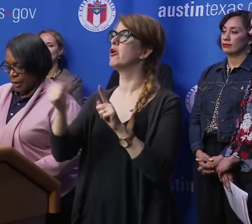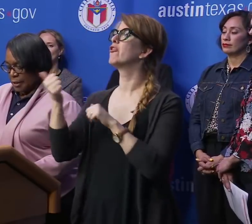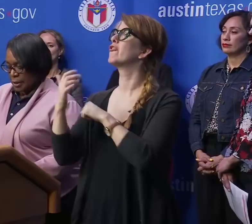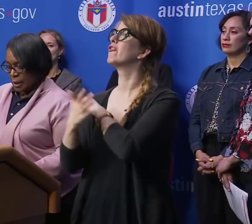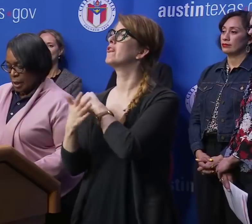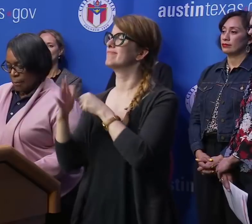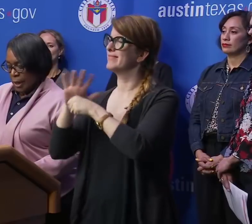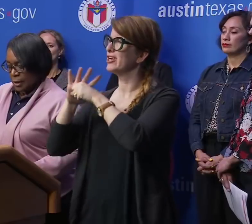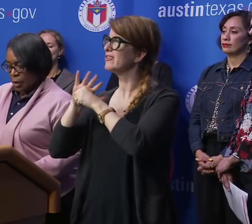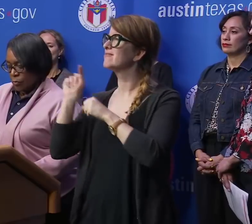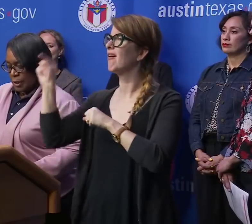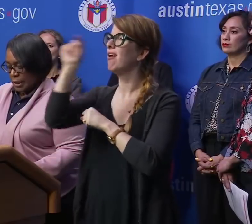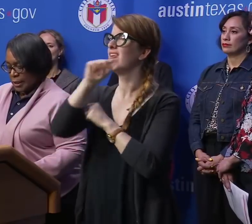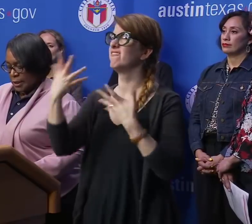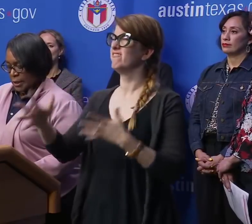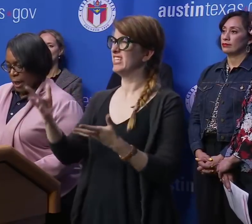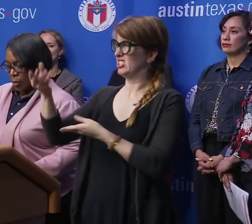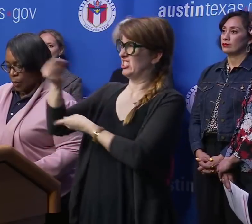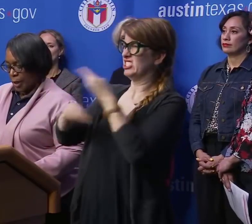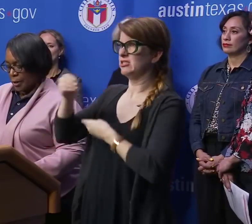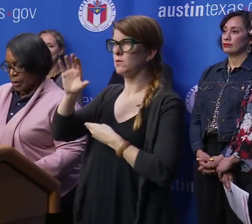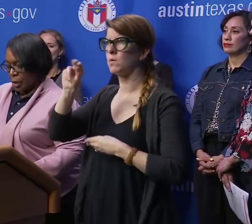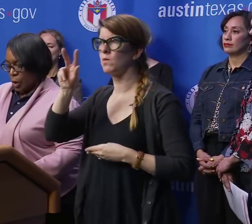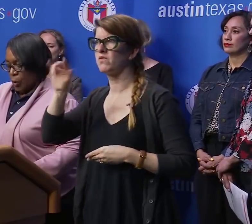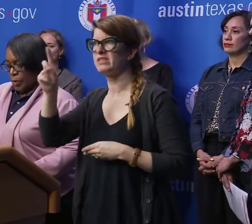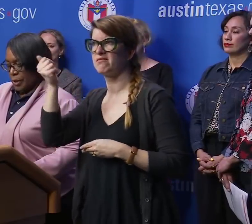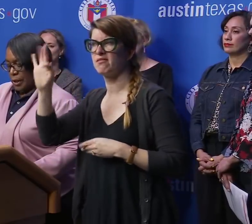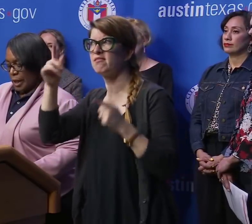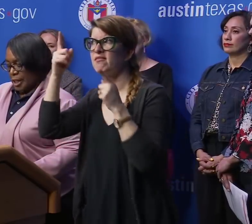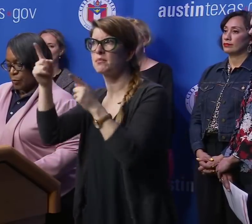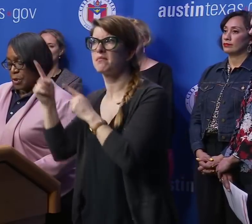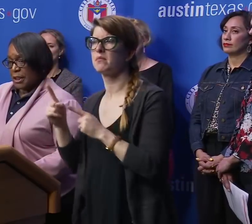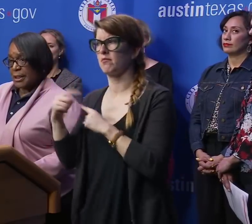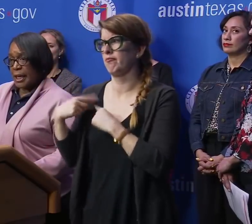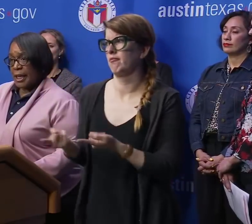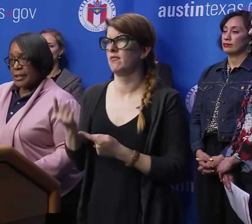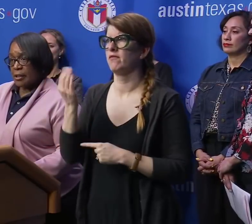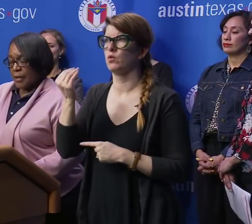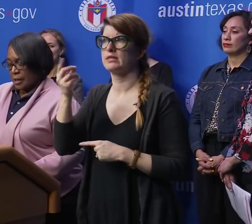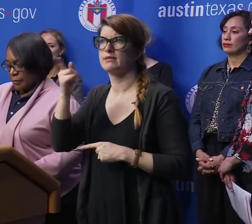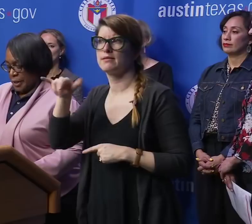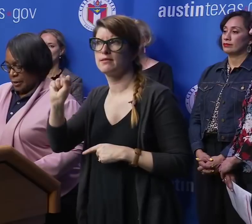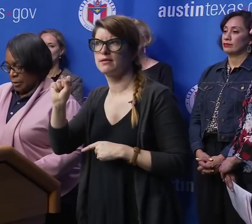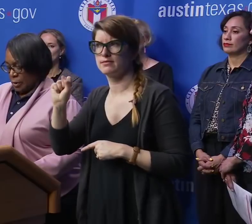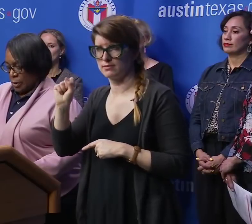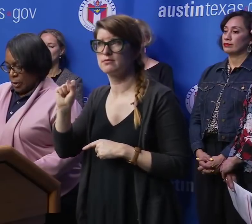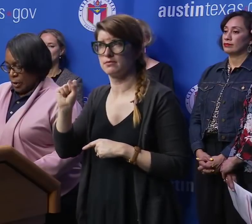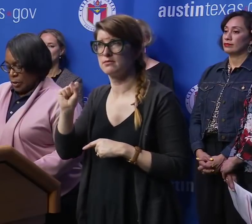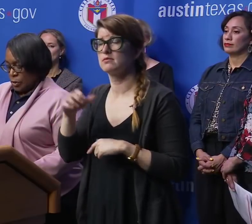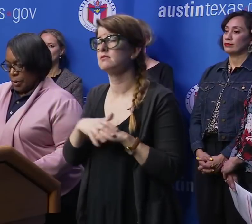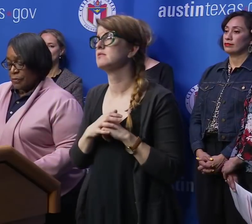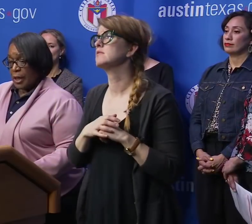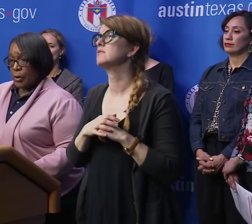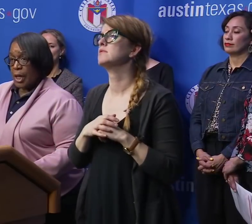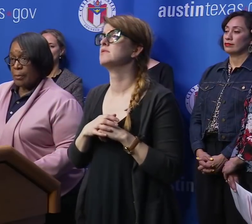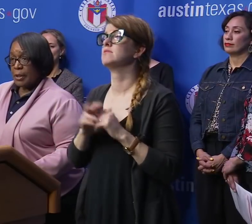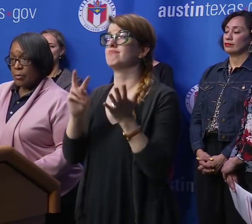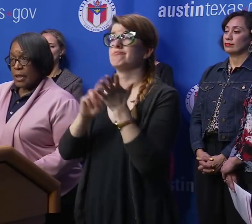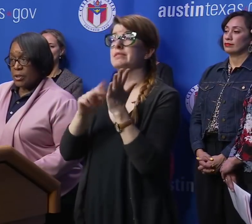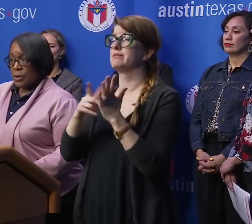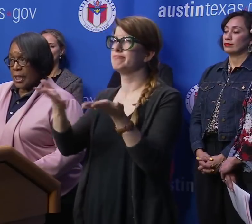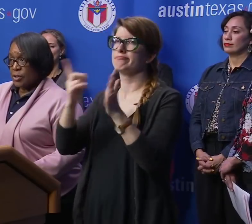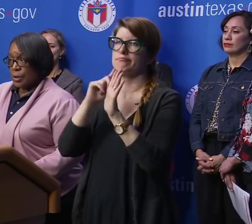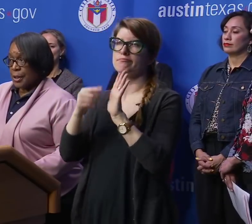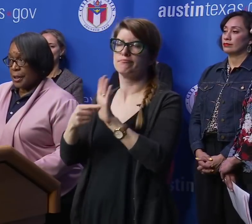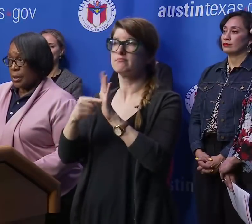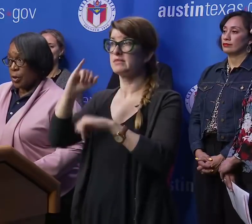that are affected by the COVID-19 outbreak within the last 14 days of that event. So if they are coming